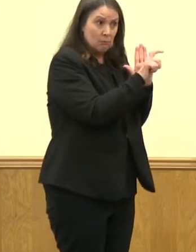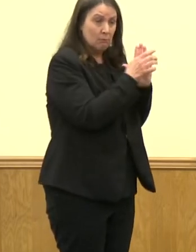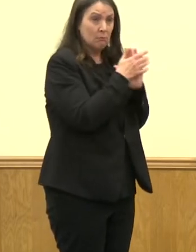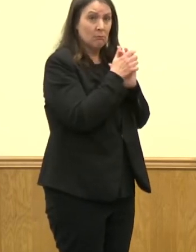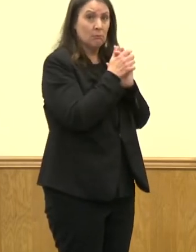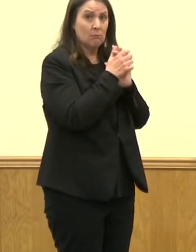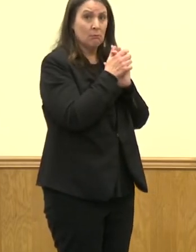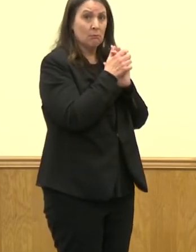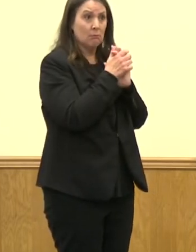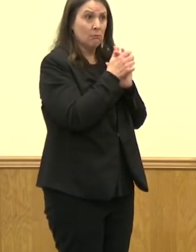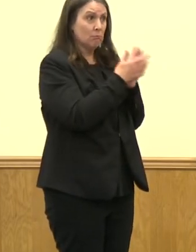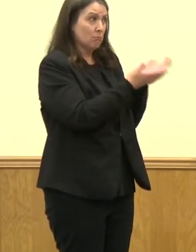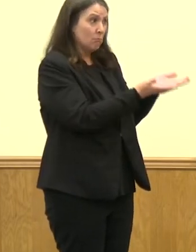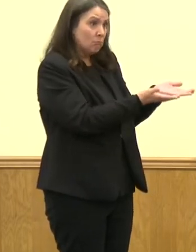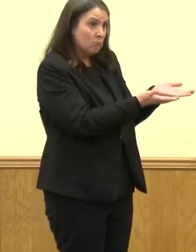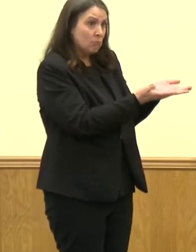peak?